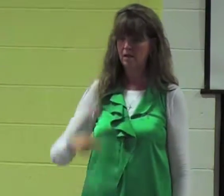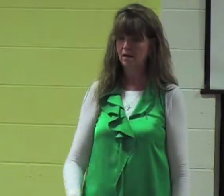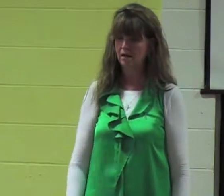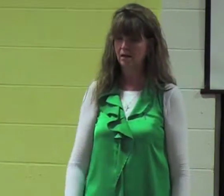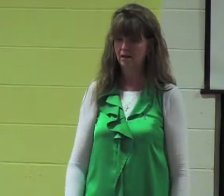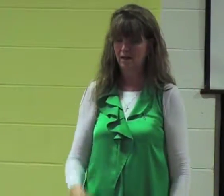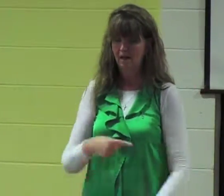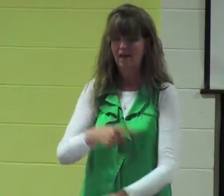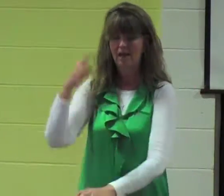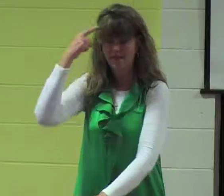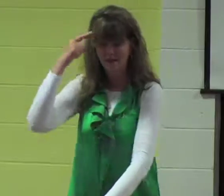That's what people think.